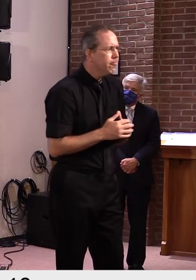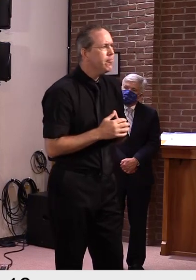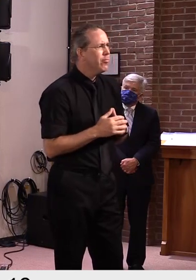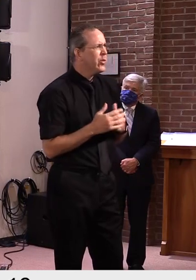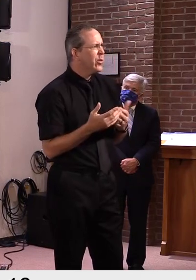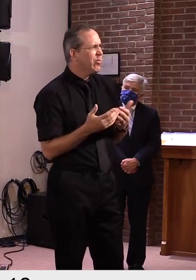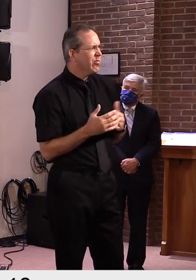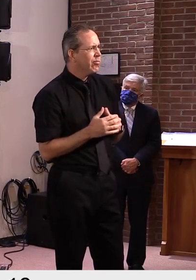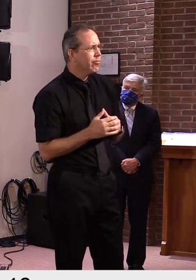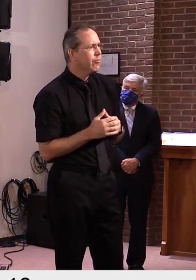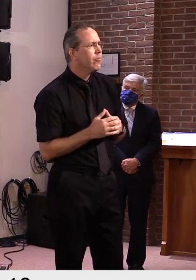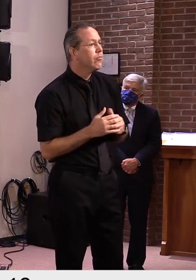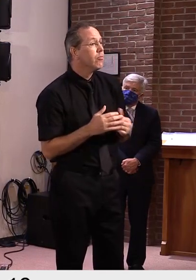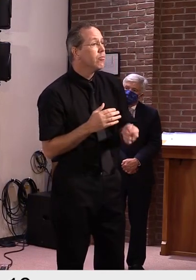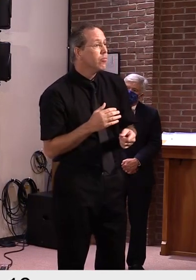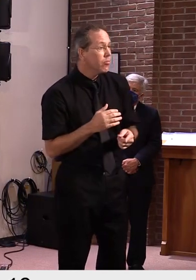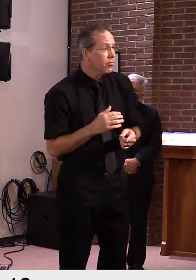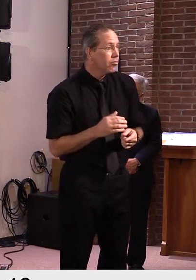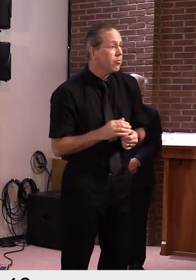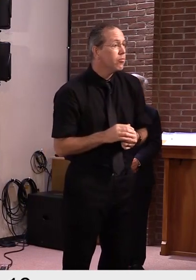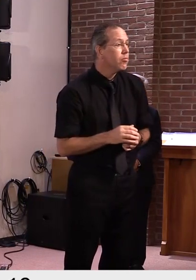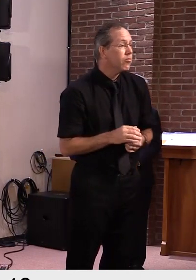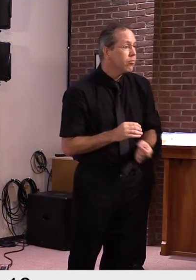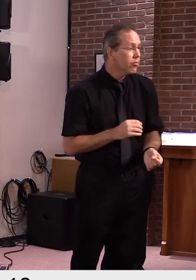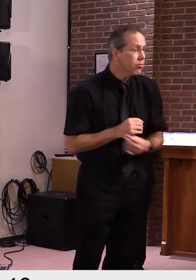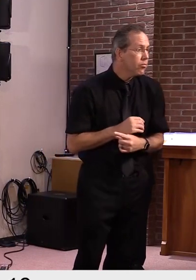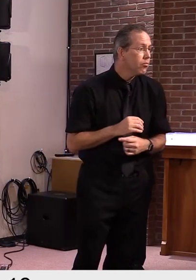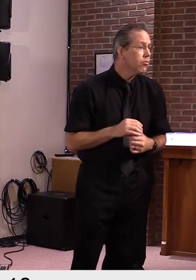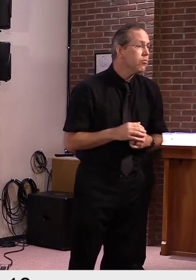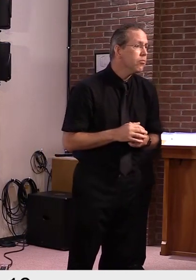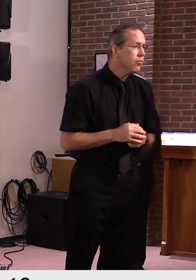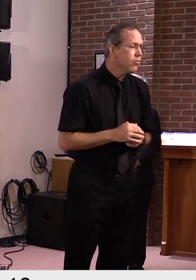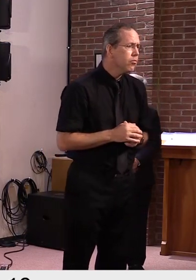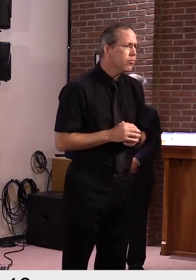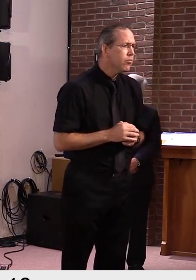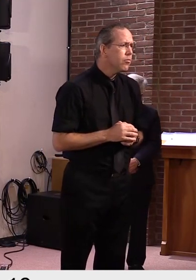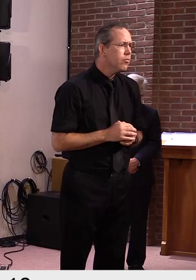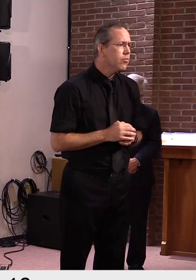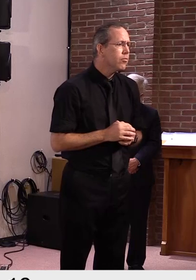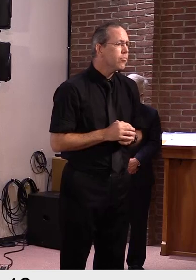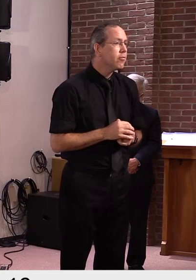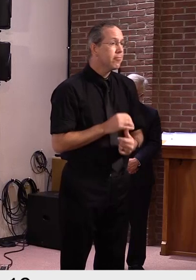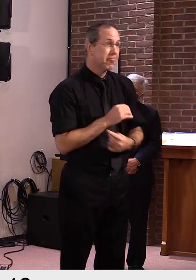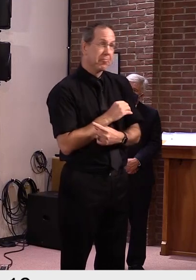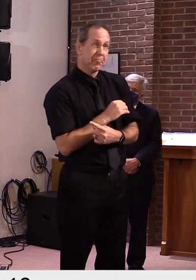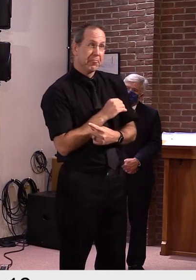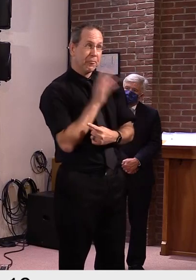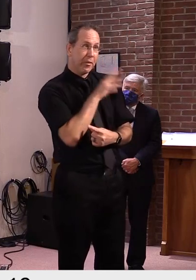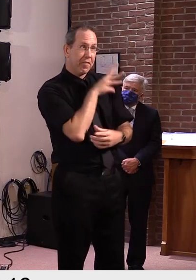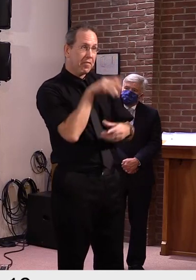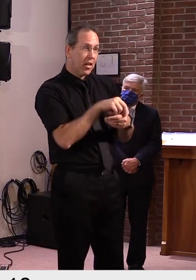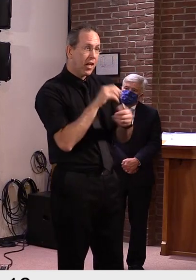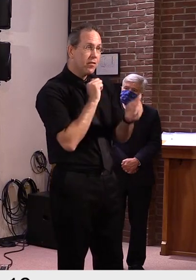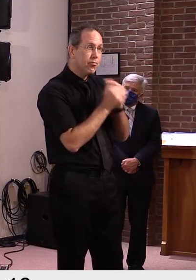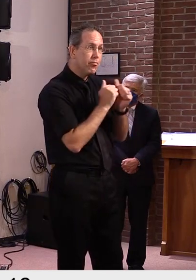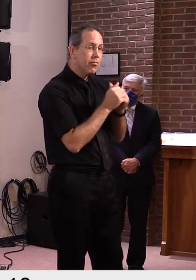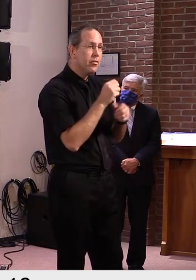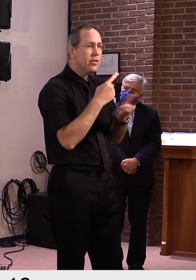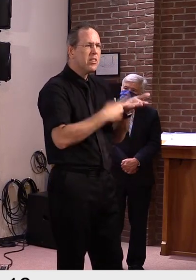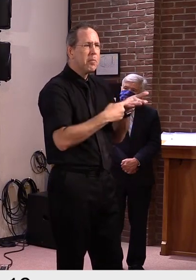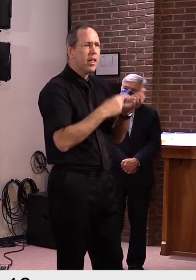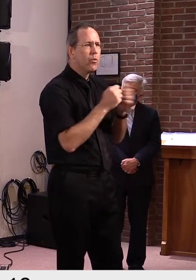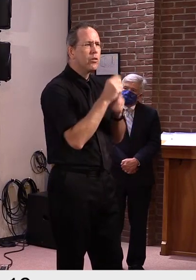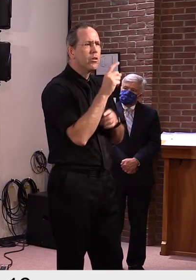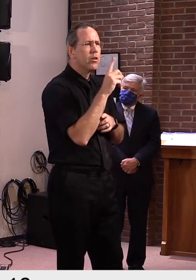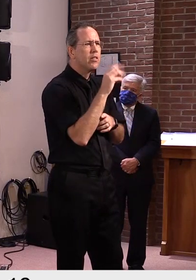I'd offered to participate in the, in the primary. Um, and, uh, obviously, uh, I'll be, uh, I'll be participating